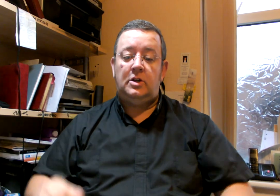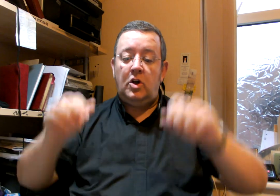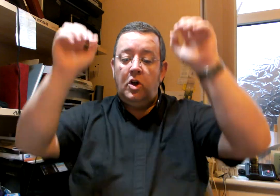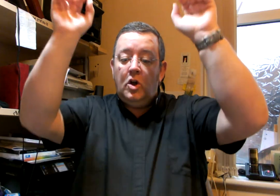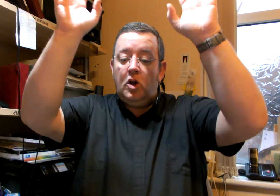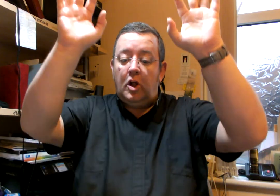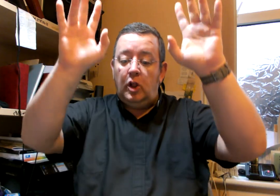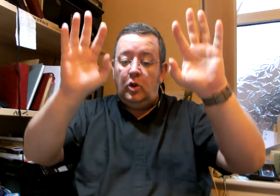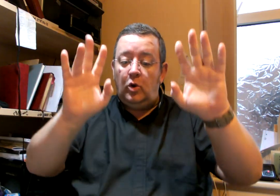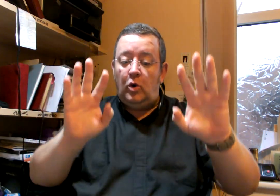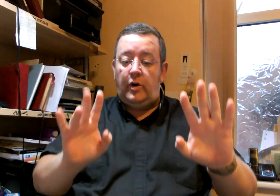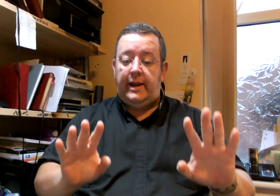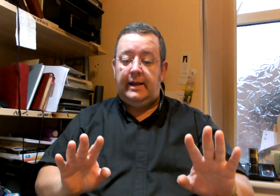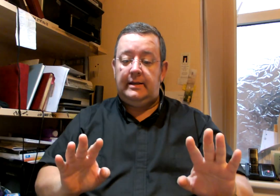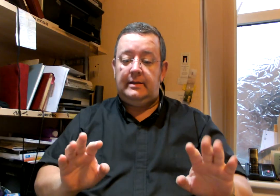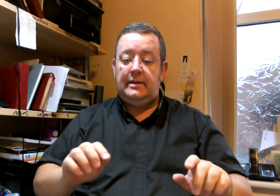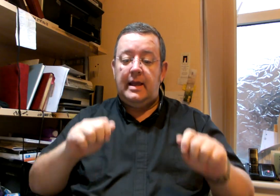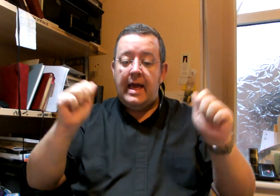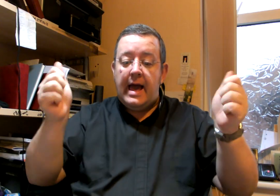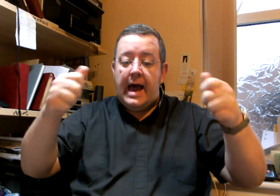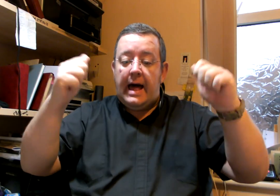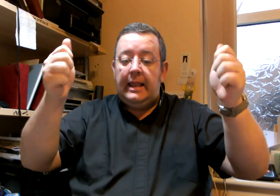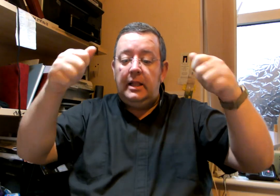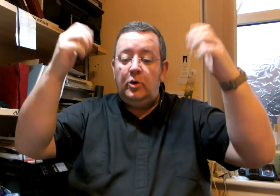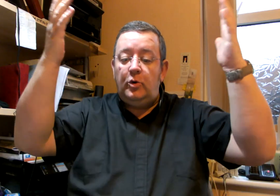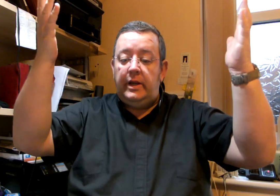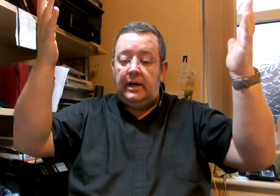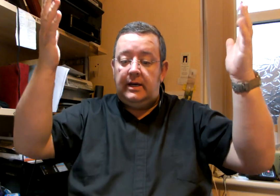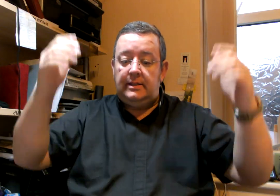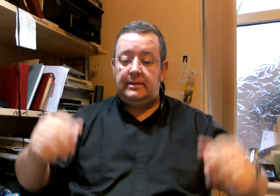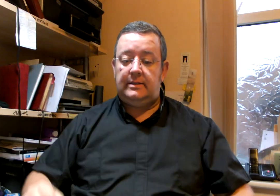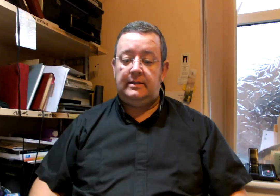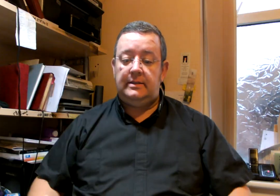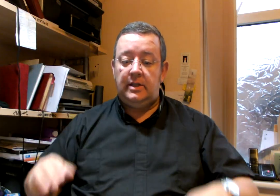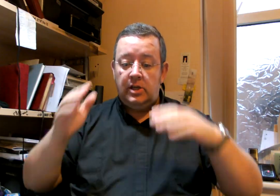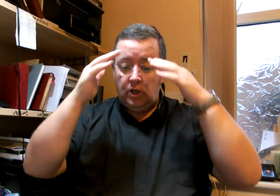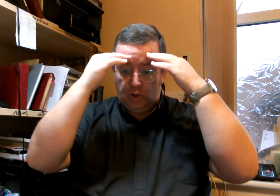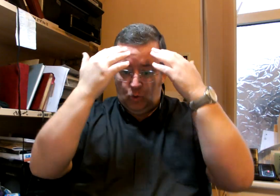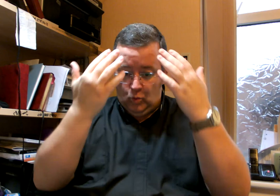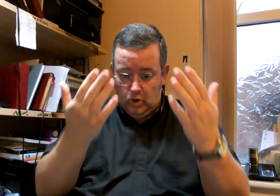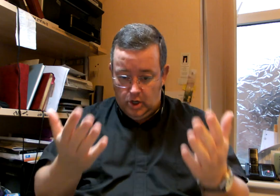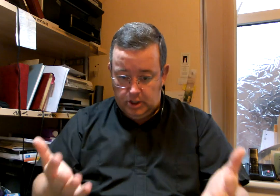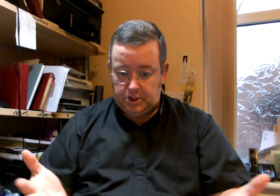Glory. Alleluia. To worship.